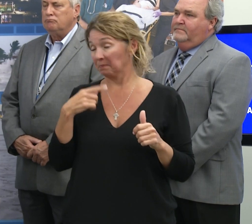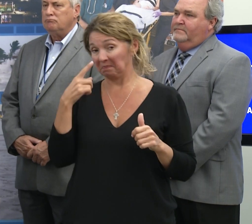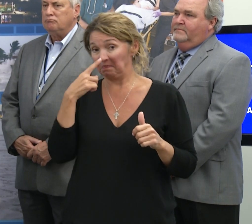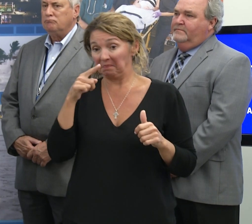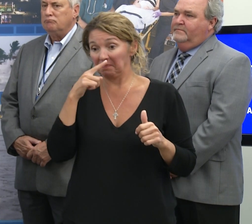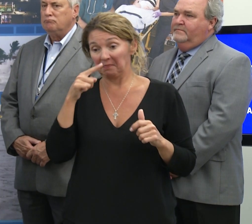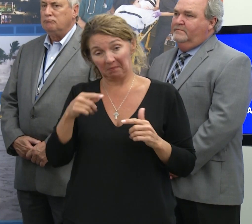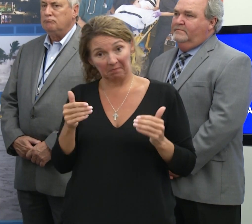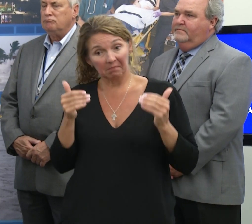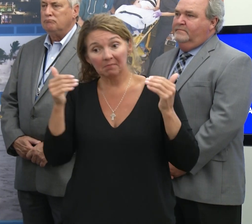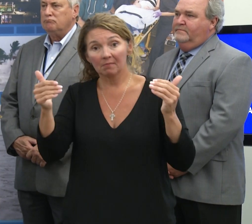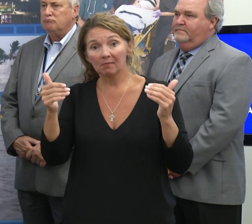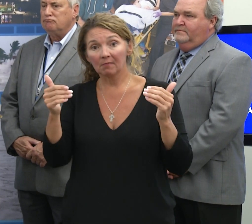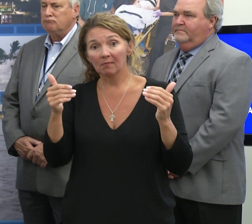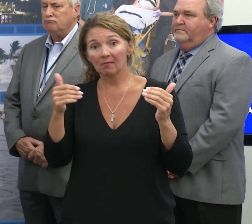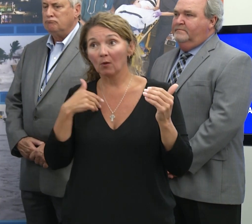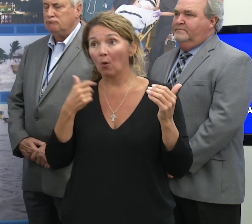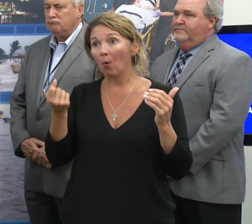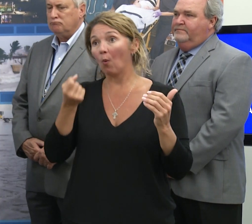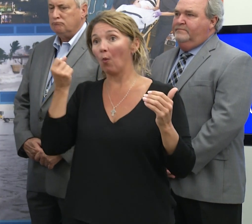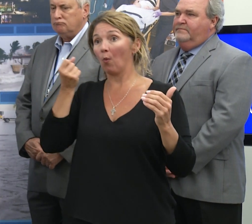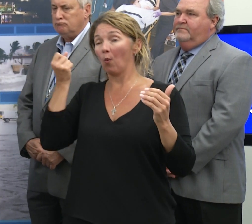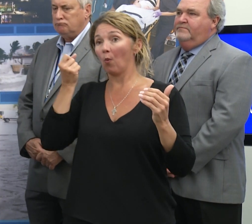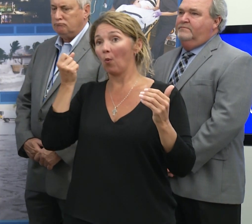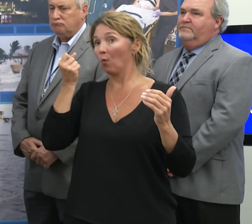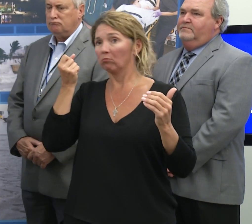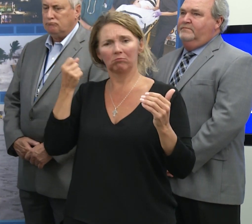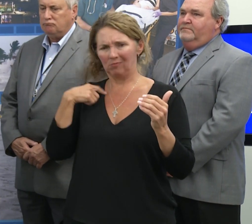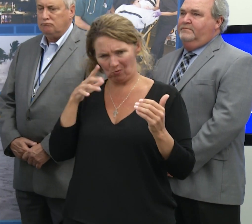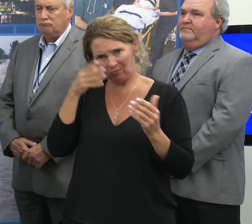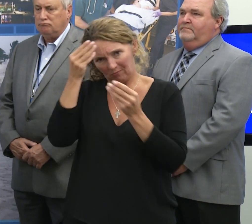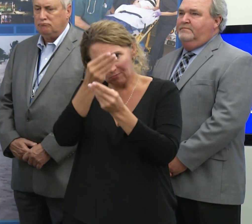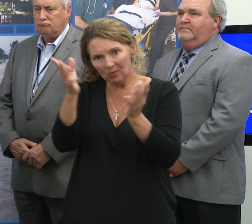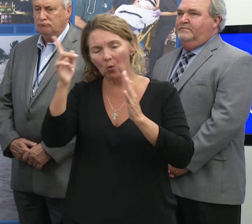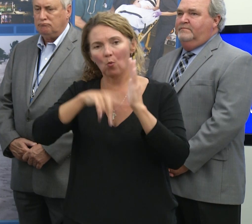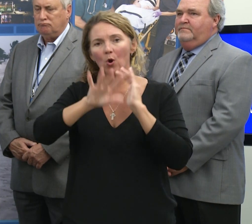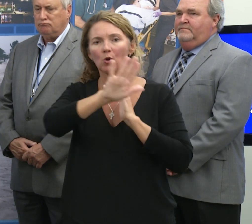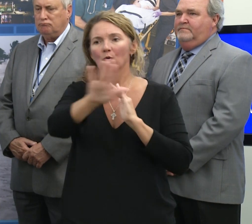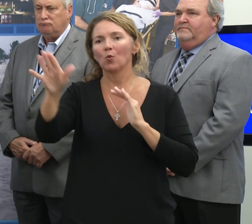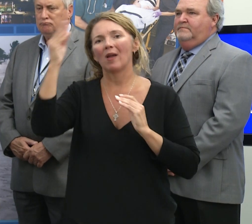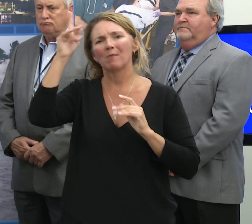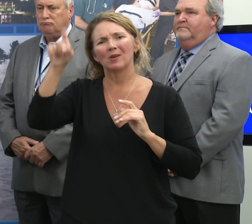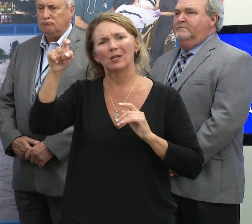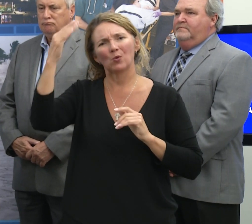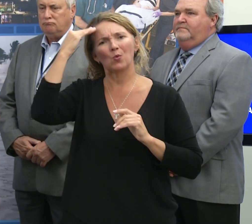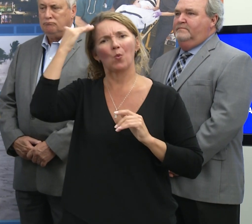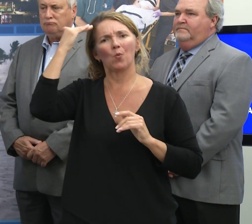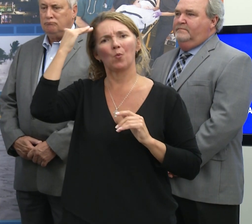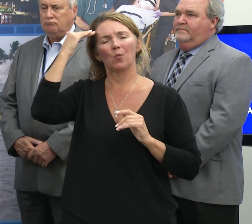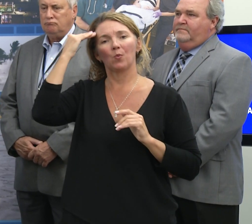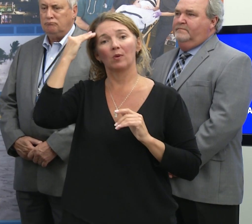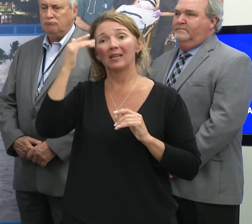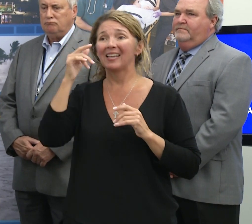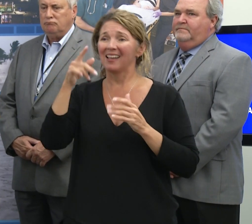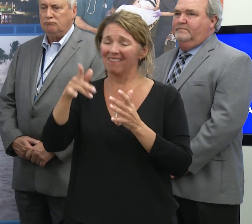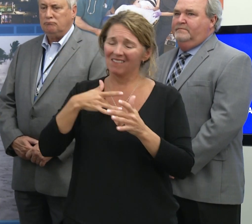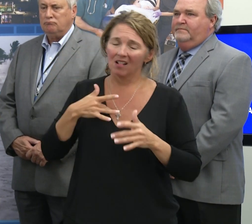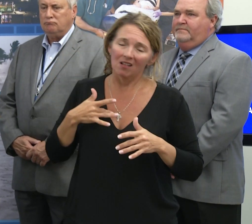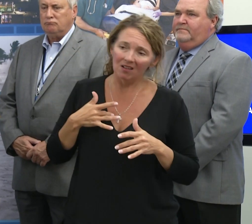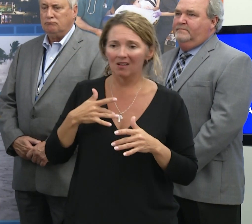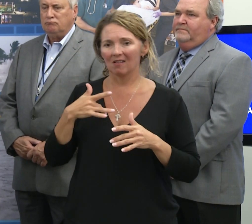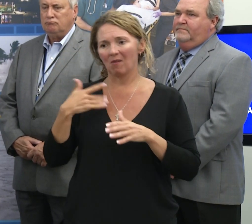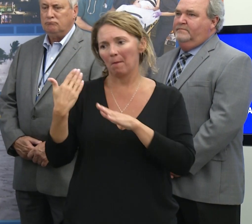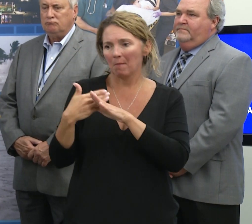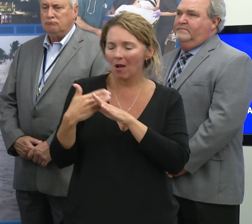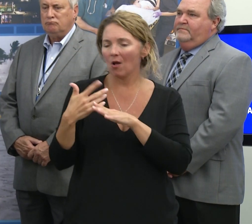to tell the folks what I think they need to know, even if it means inconvenience in them and